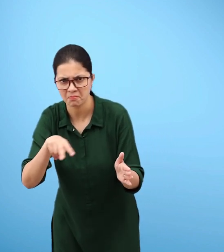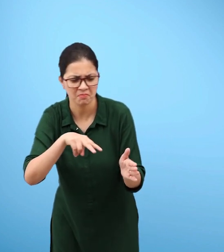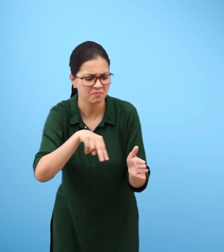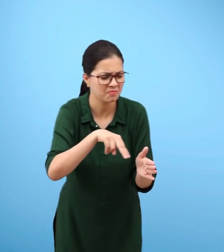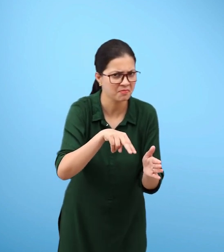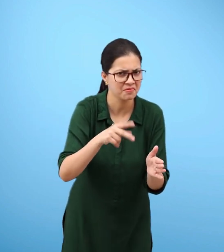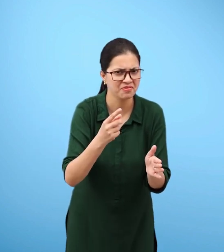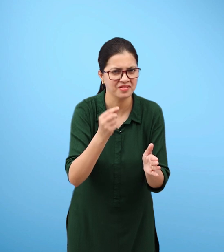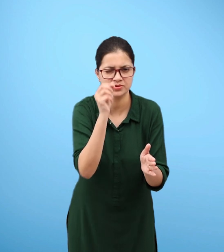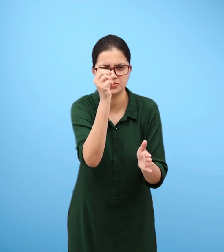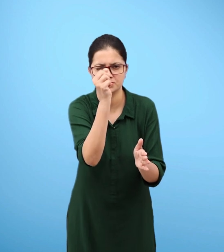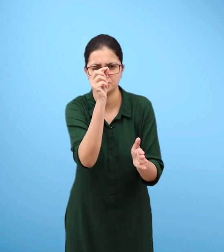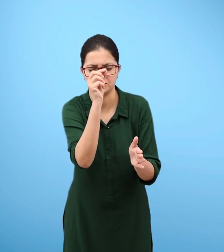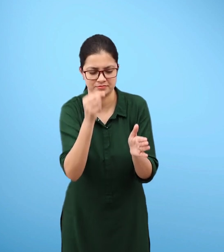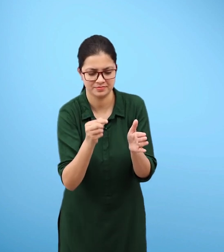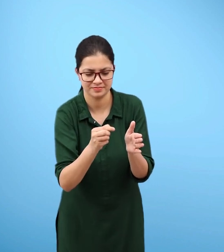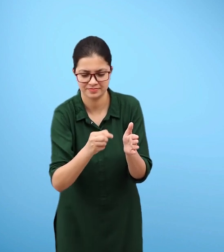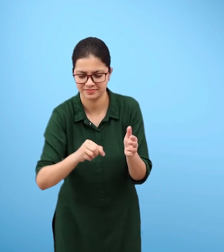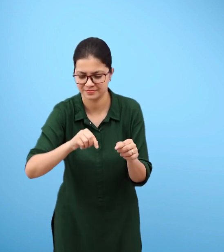Do you see tiny bubbles on the inside?